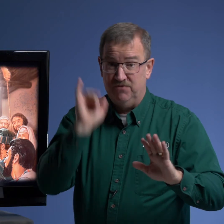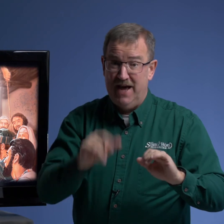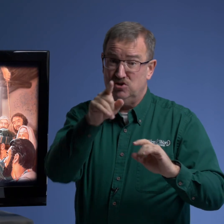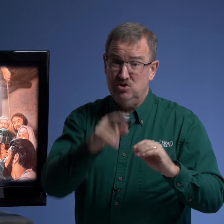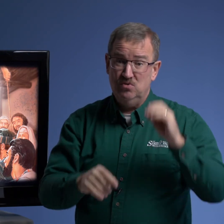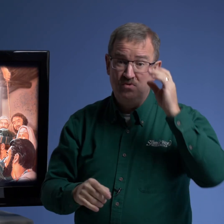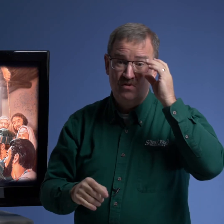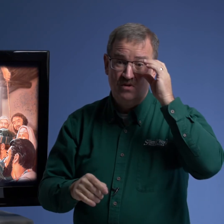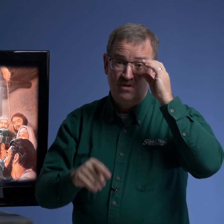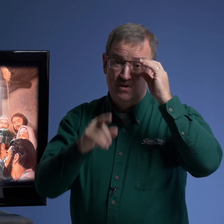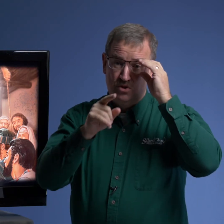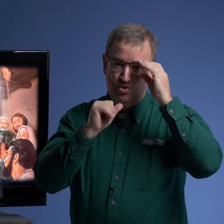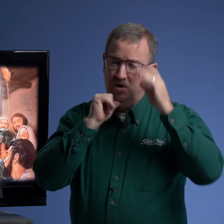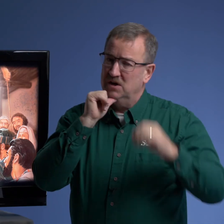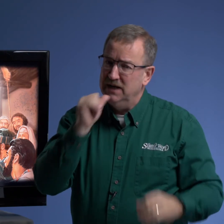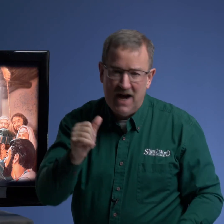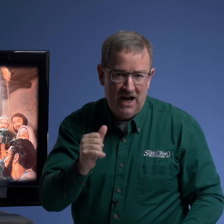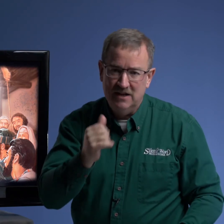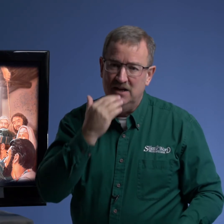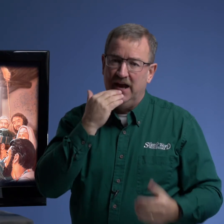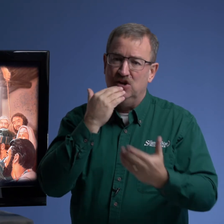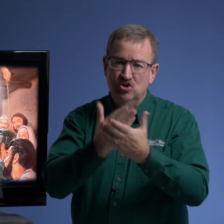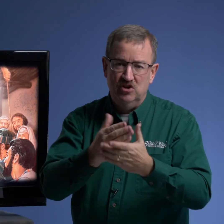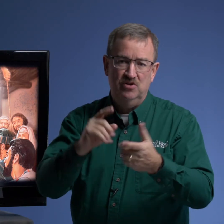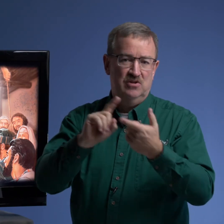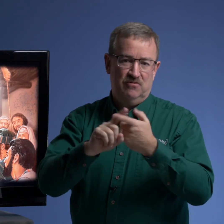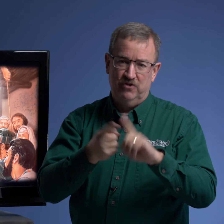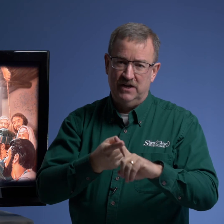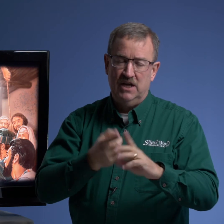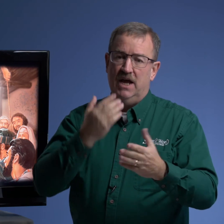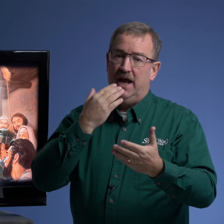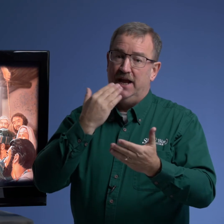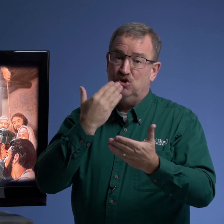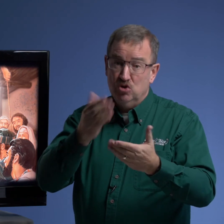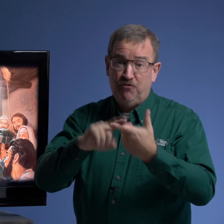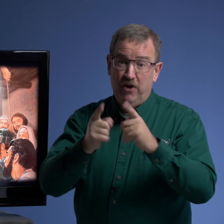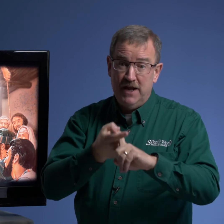that is you you are not a good friend a good friend